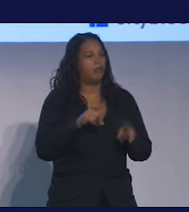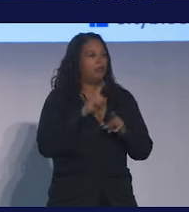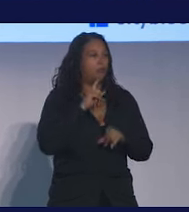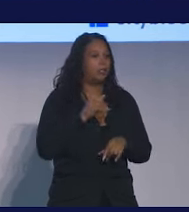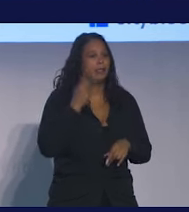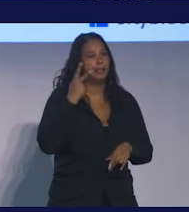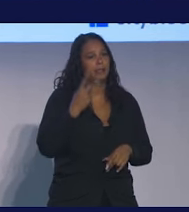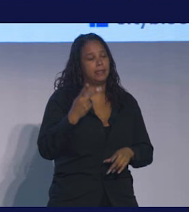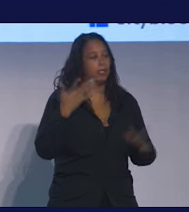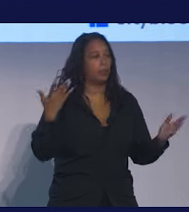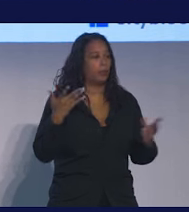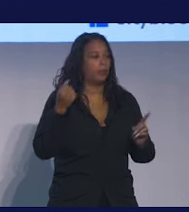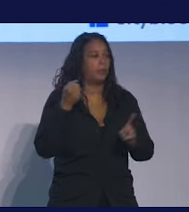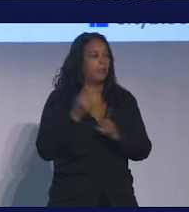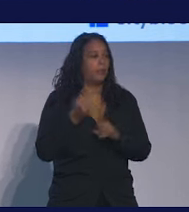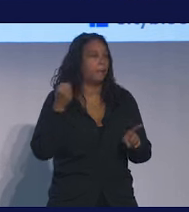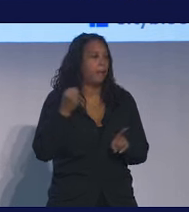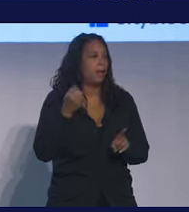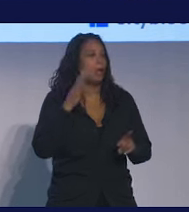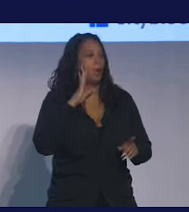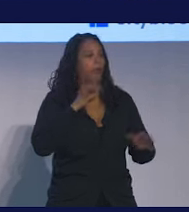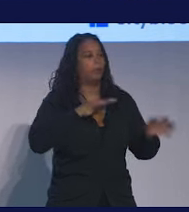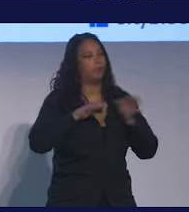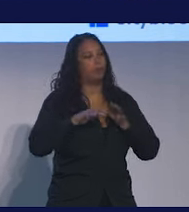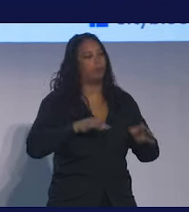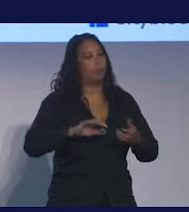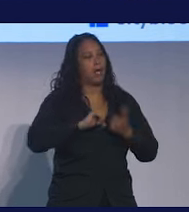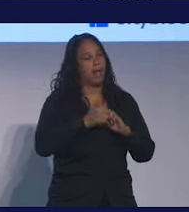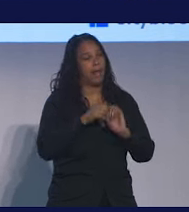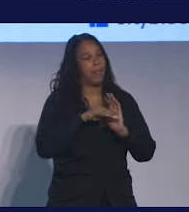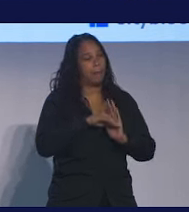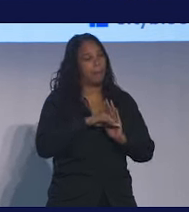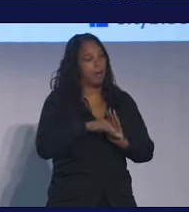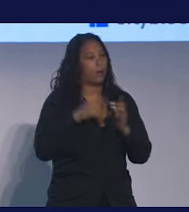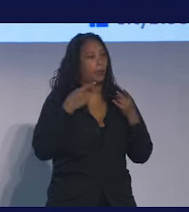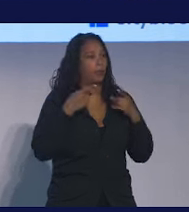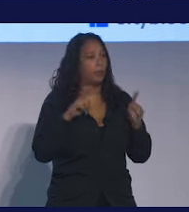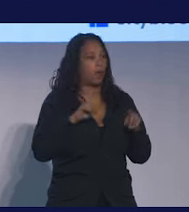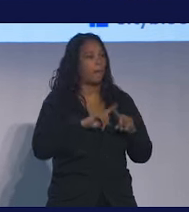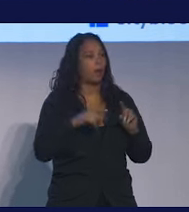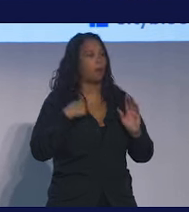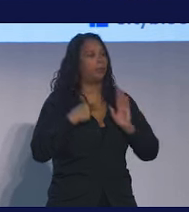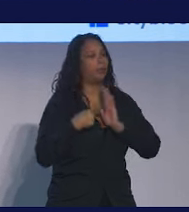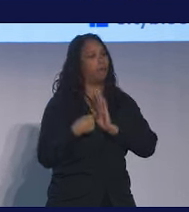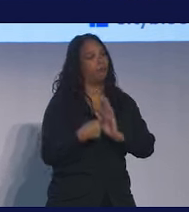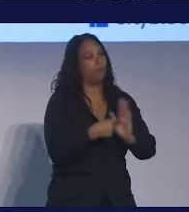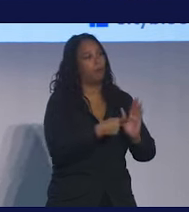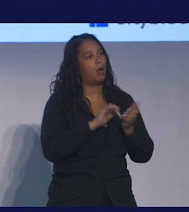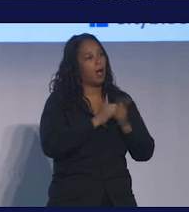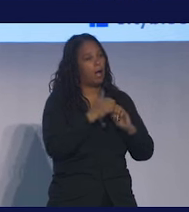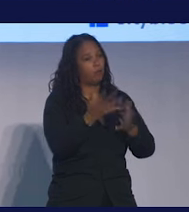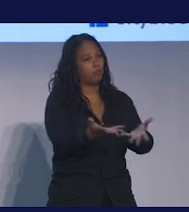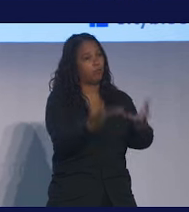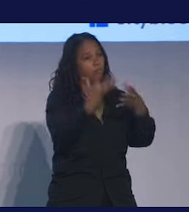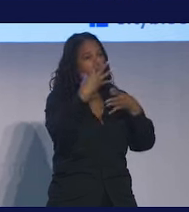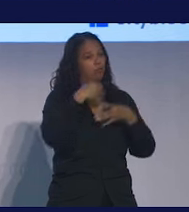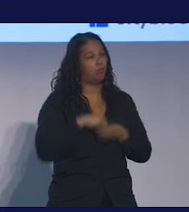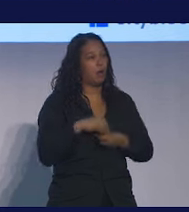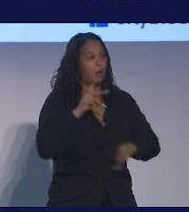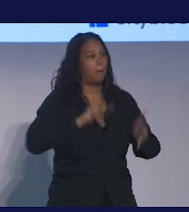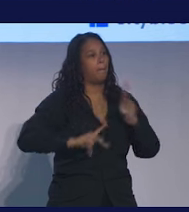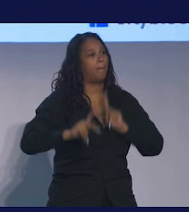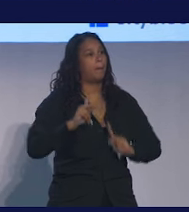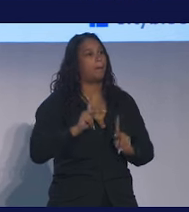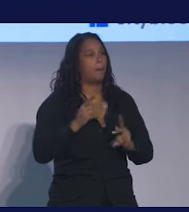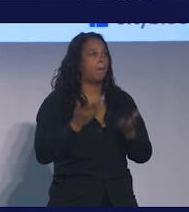now. And I'll describe a little bit more about the model and how it works. But what we've been able to do is demonstrate that we can engage people. We're able to engage about